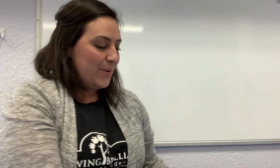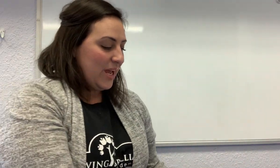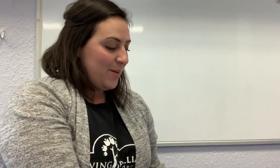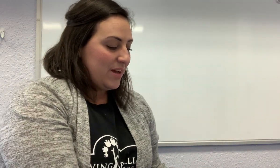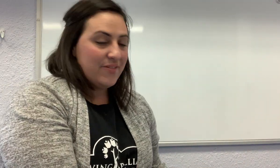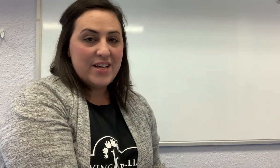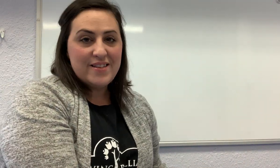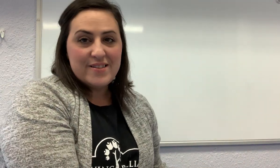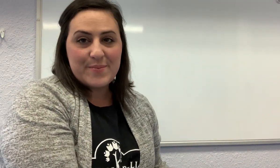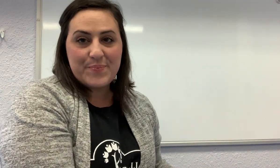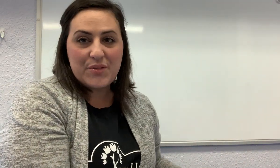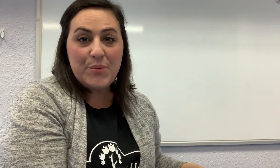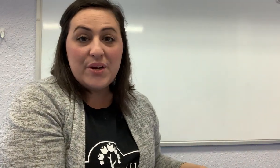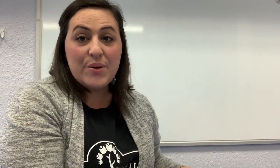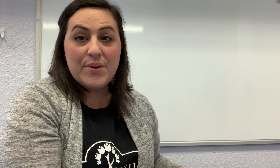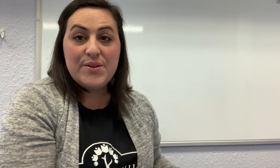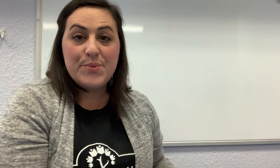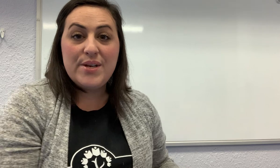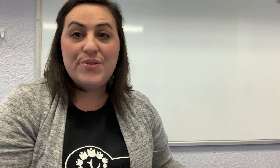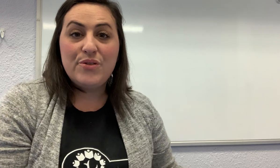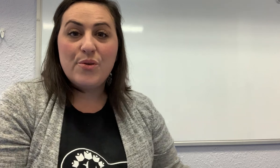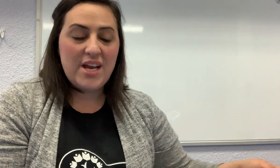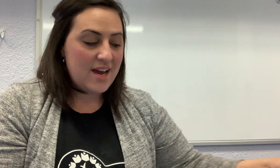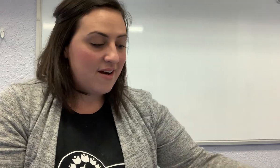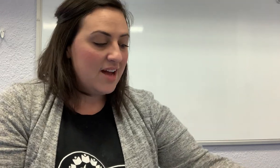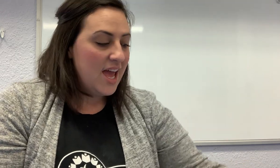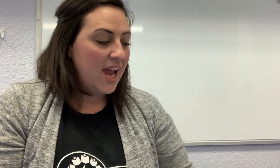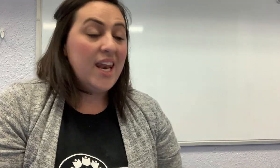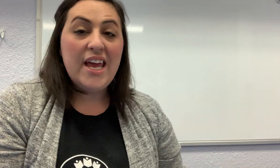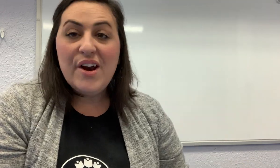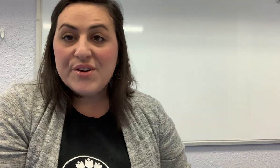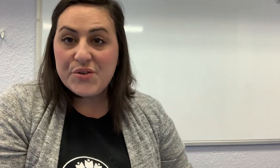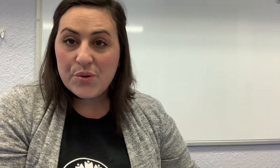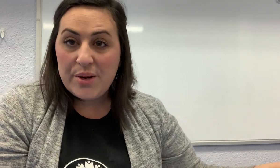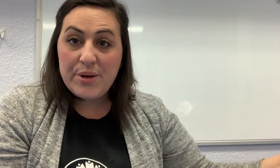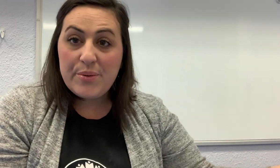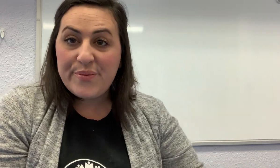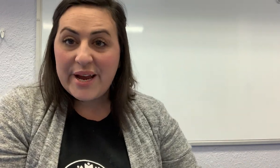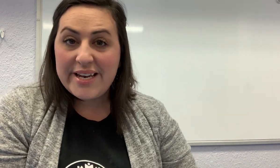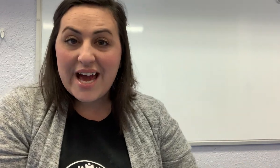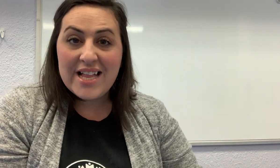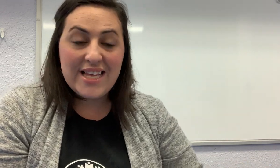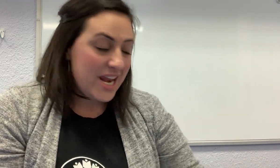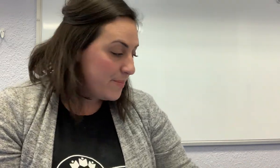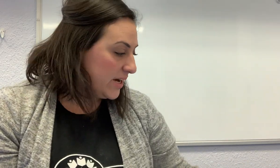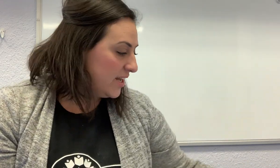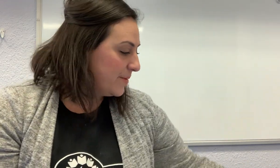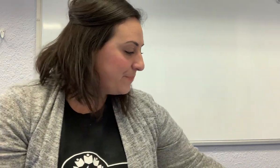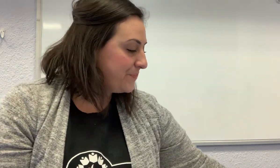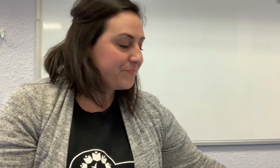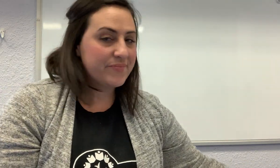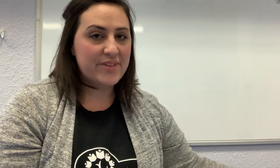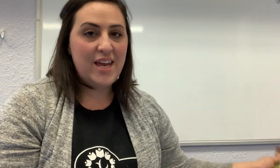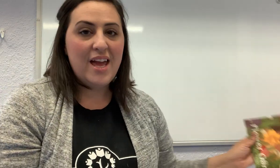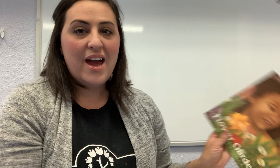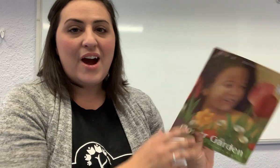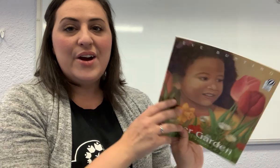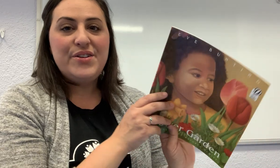Okay, my friends, we are going to read a story now. And in our story, we will find a ladybug. Our